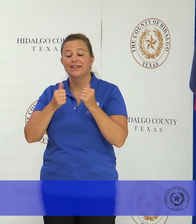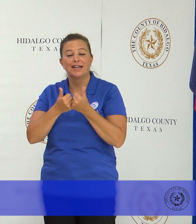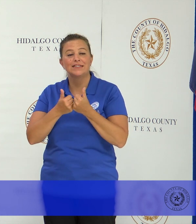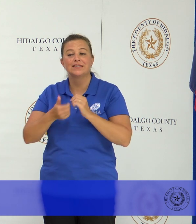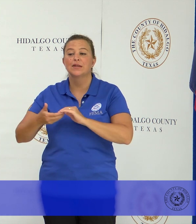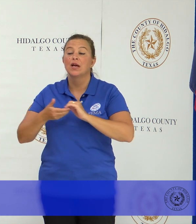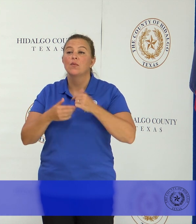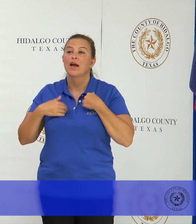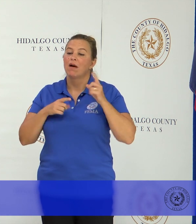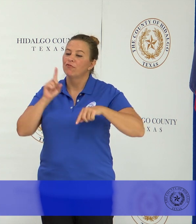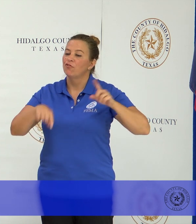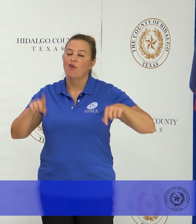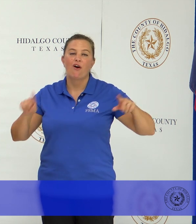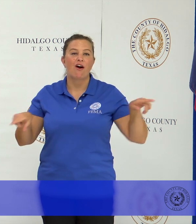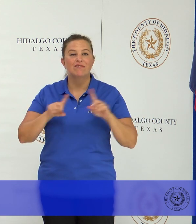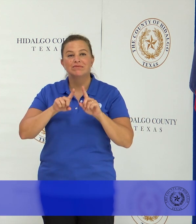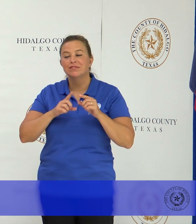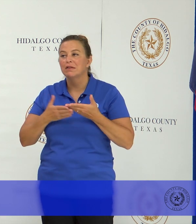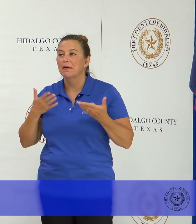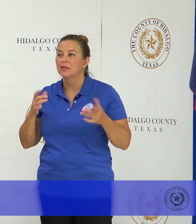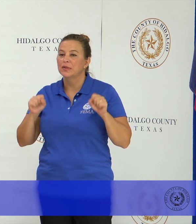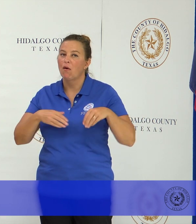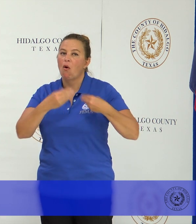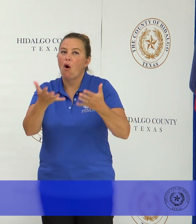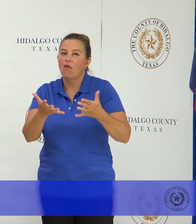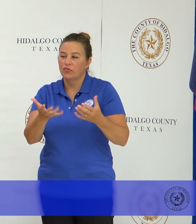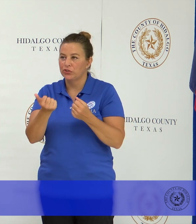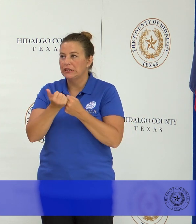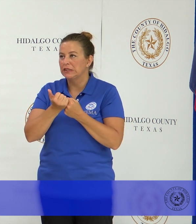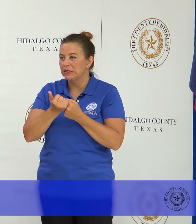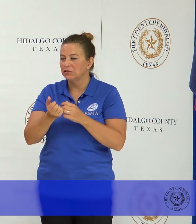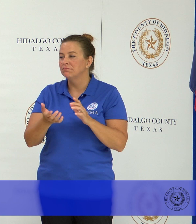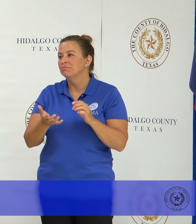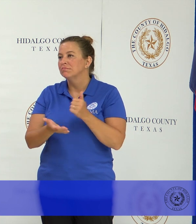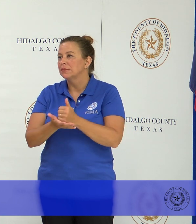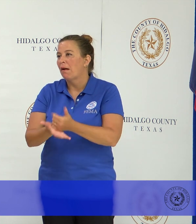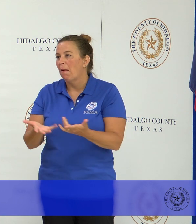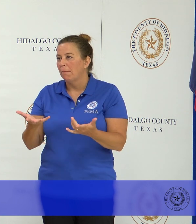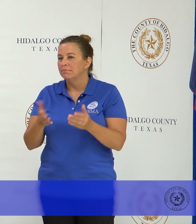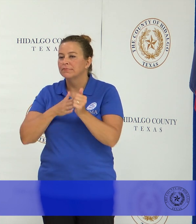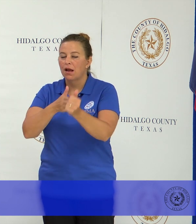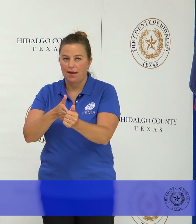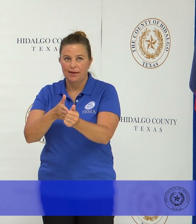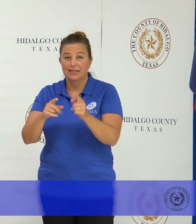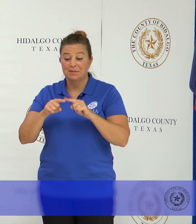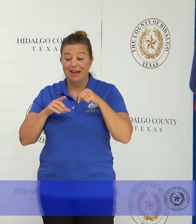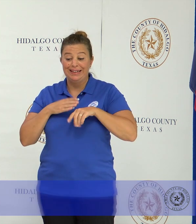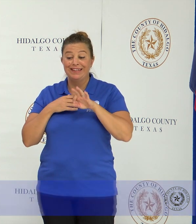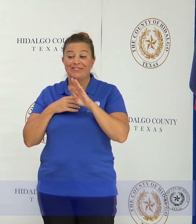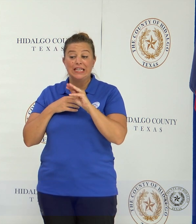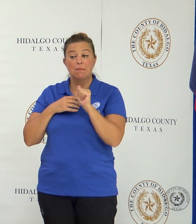we have a variety of areas where we're able to offer assistance, support, and guidance. But within the FEMA